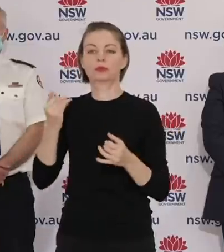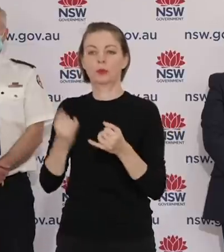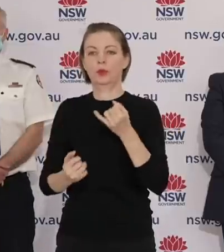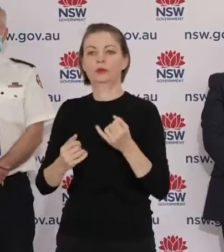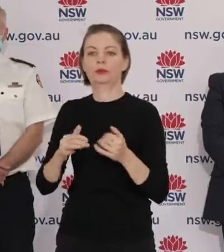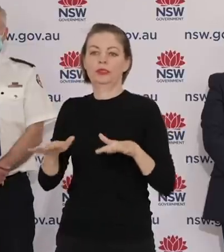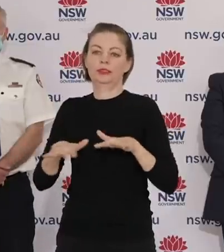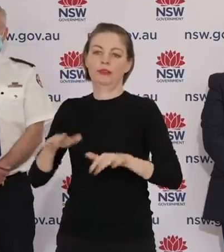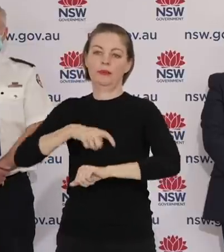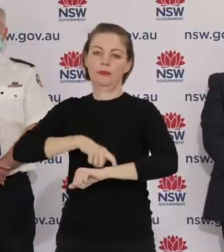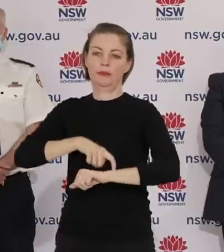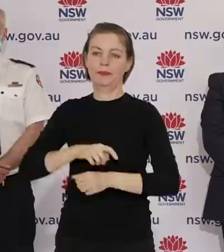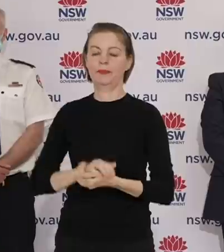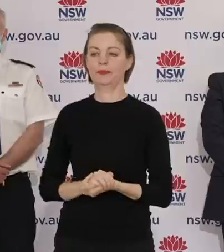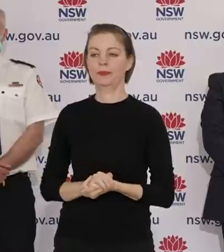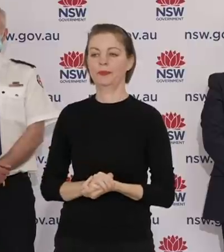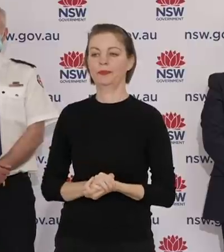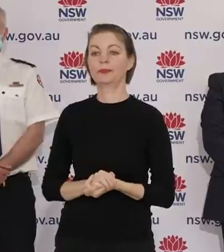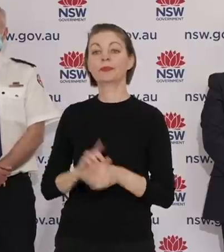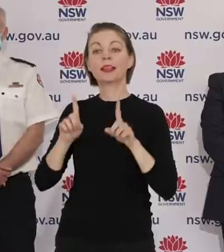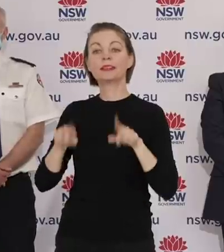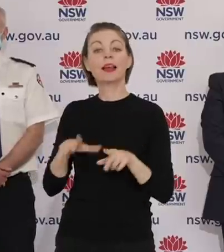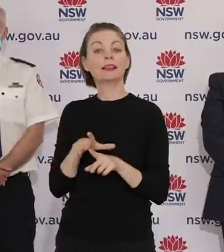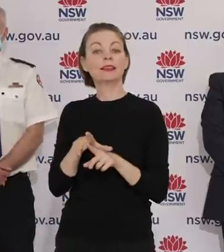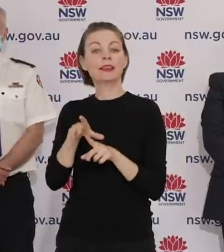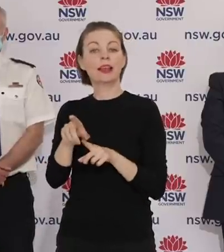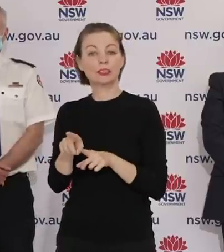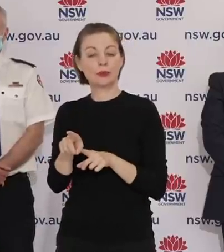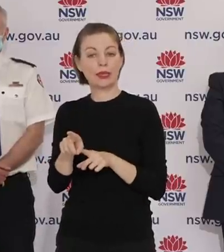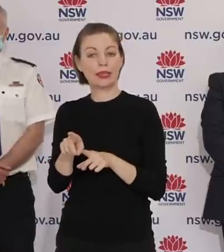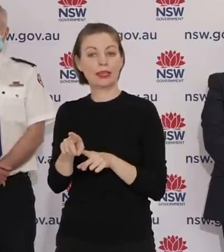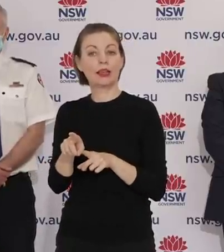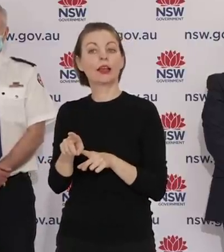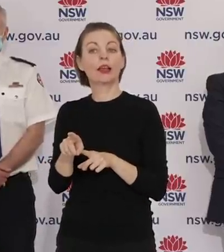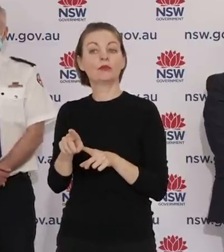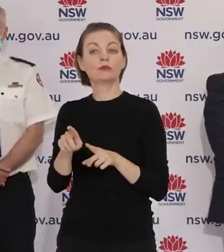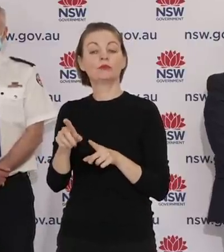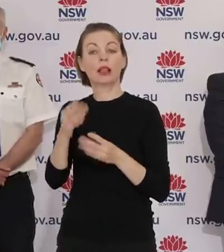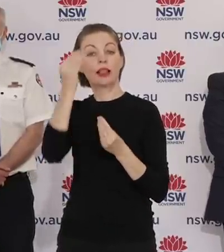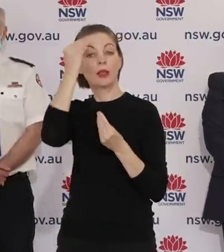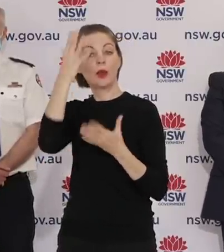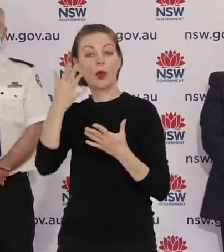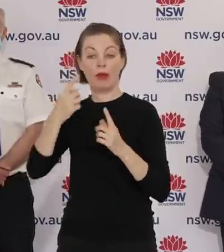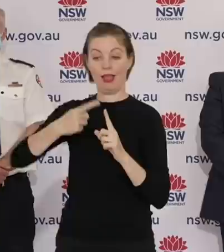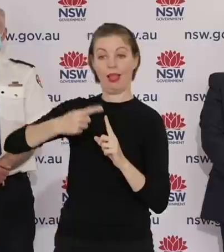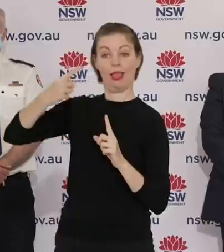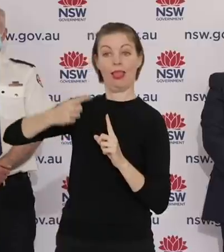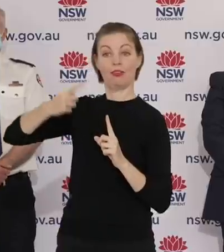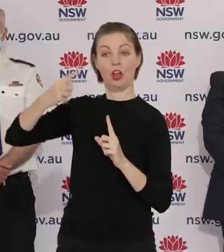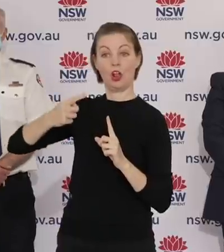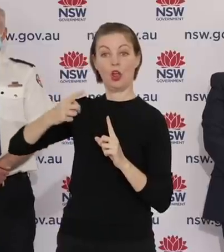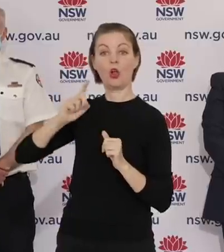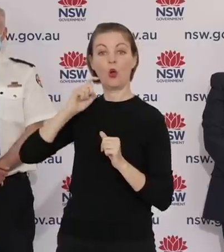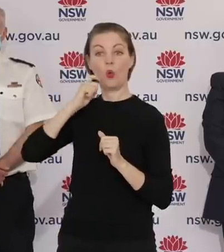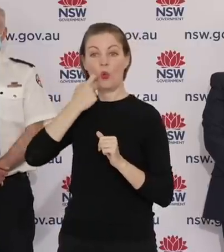Also from next week I don't know how this will be received but the 11am information will be done by